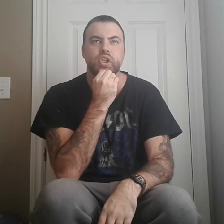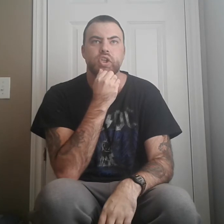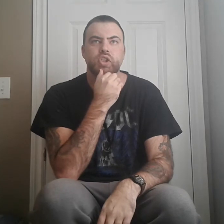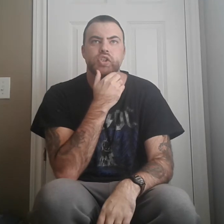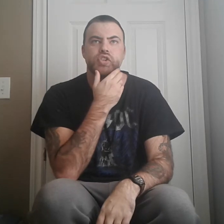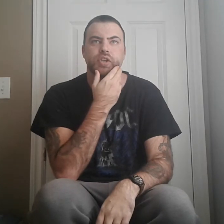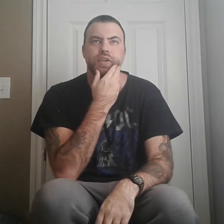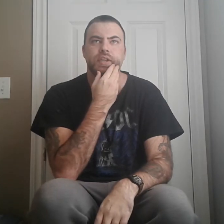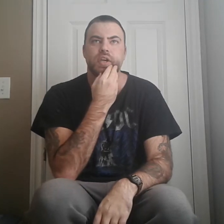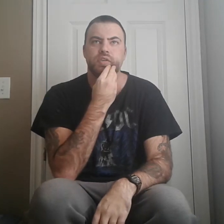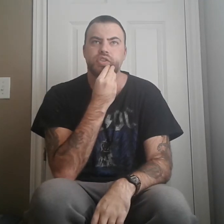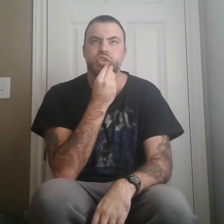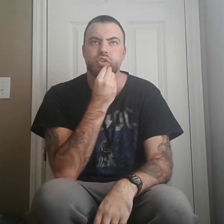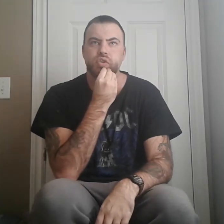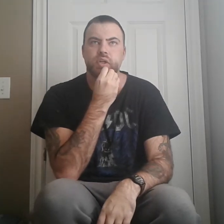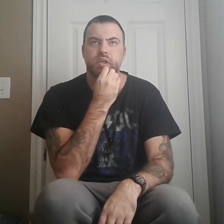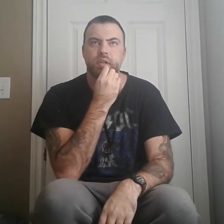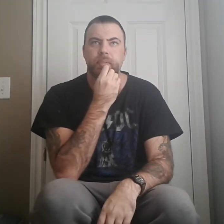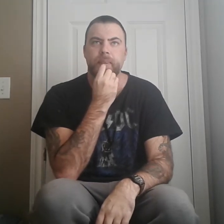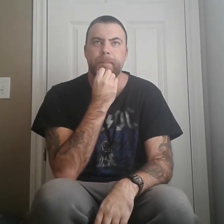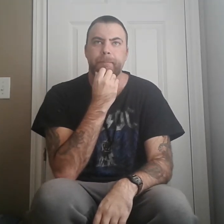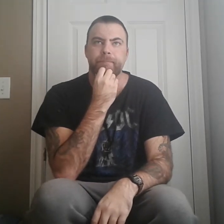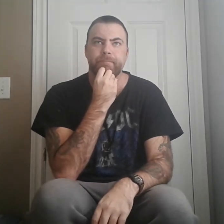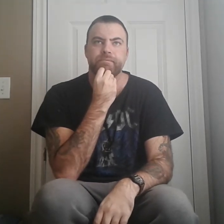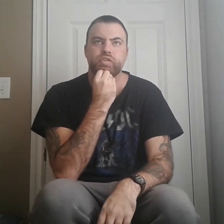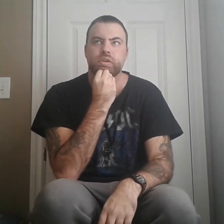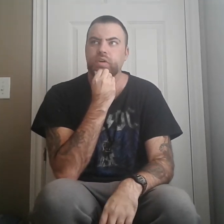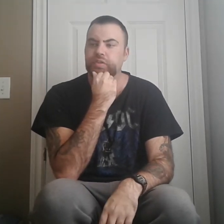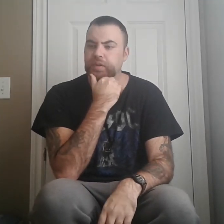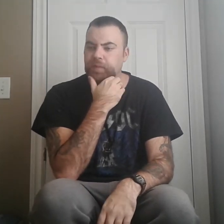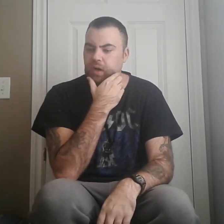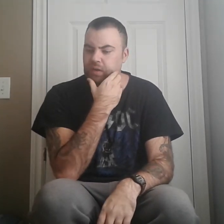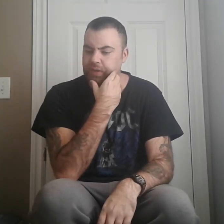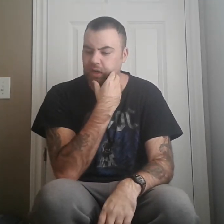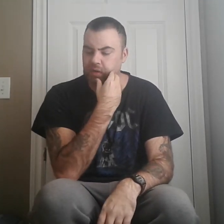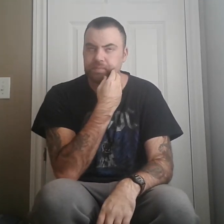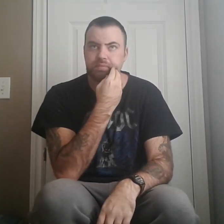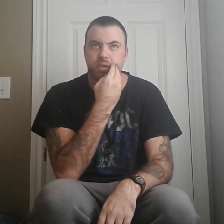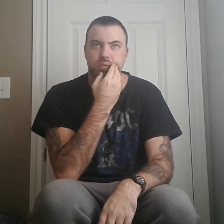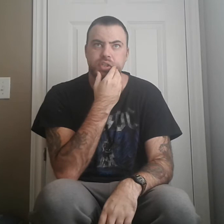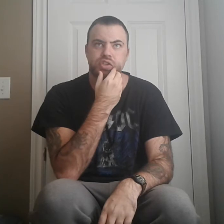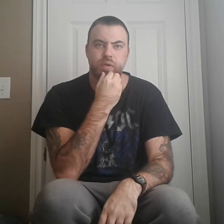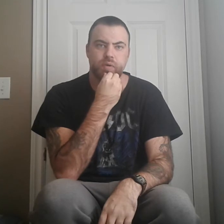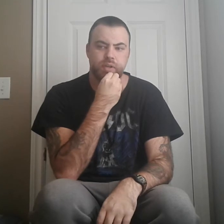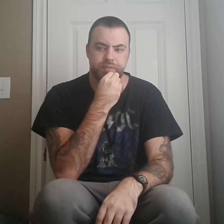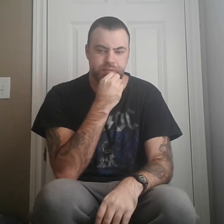So they go to the mall there, which it was